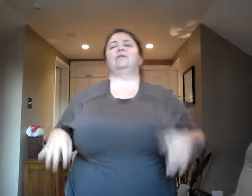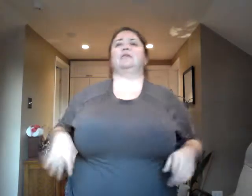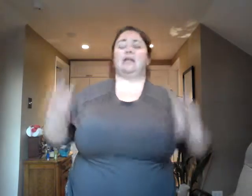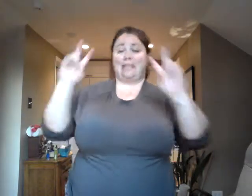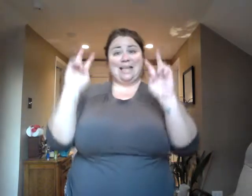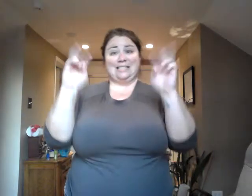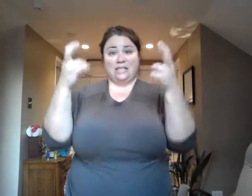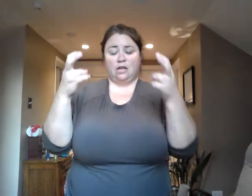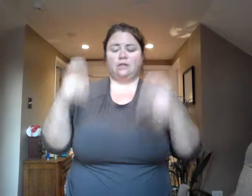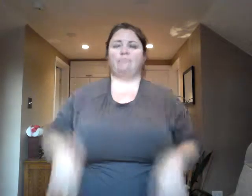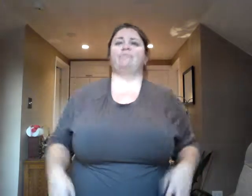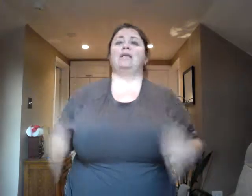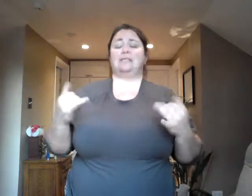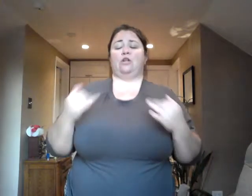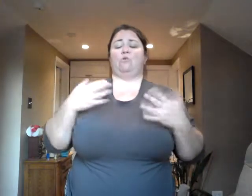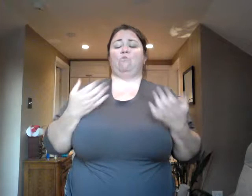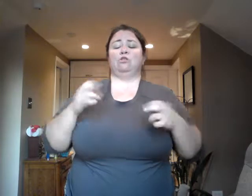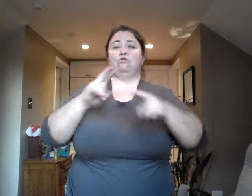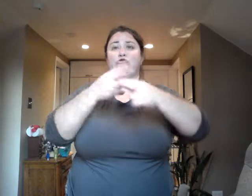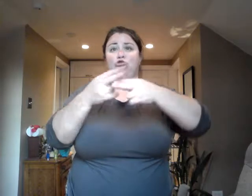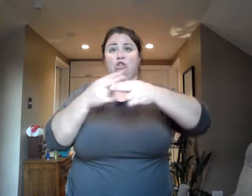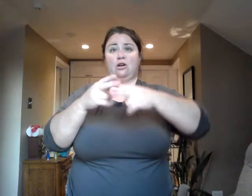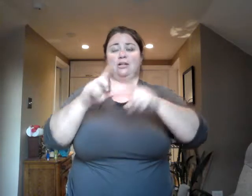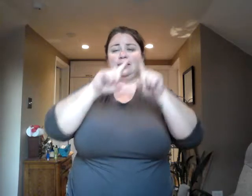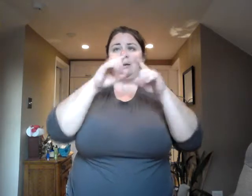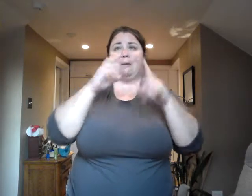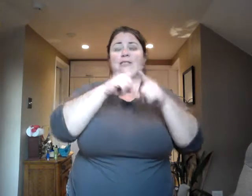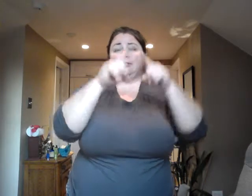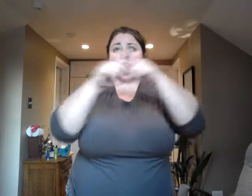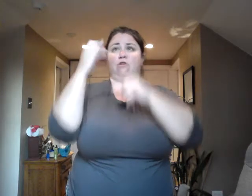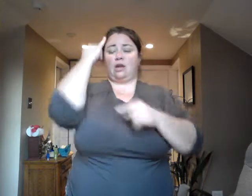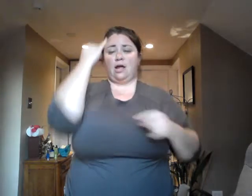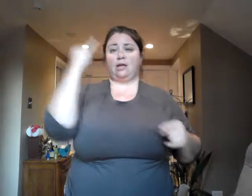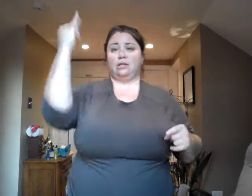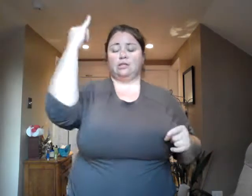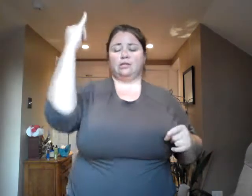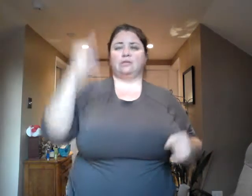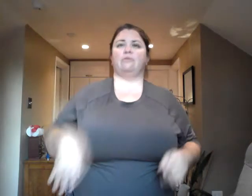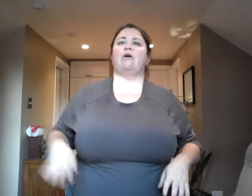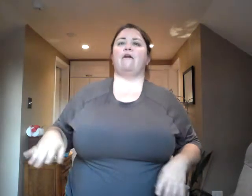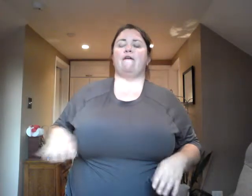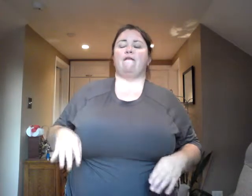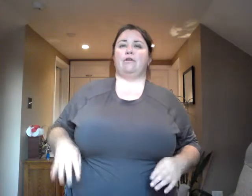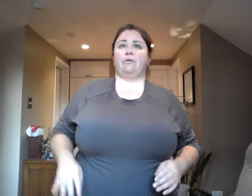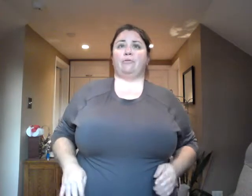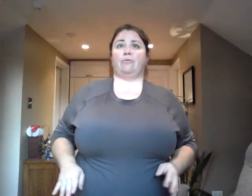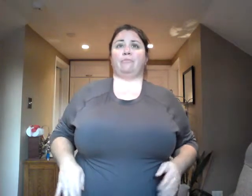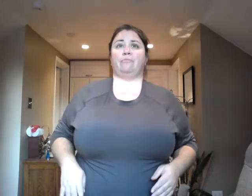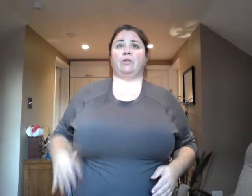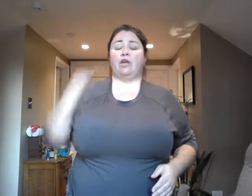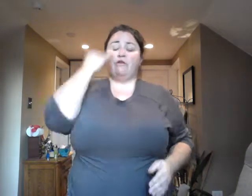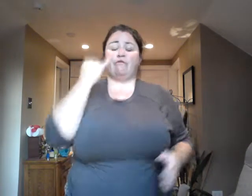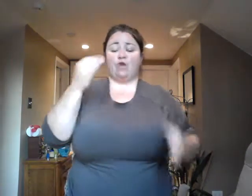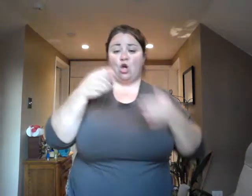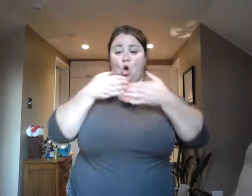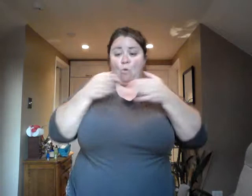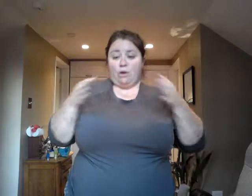with you some exciting ideas in order to help us all to grow. For when we open ourselves to growth at a personal level,